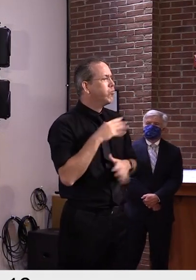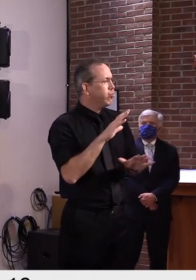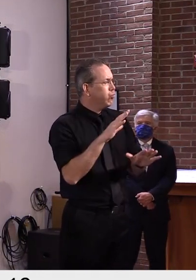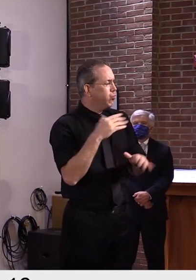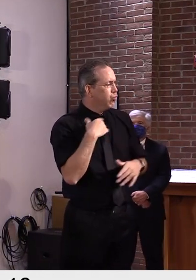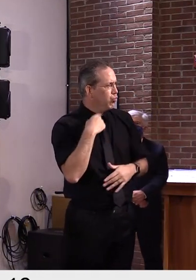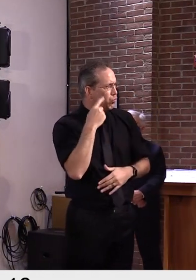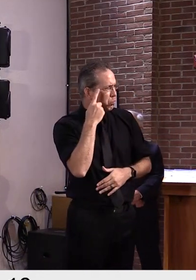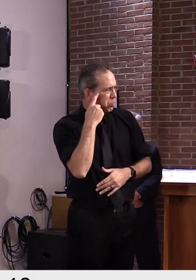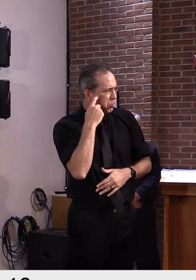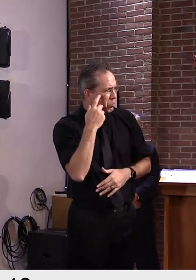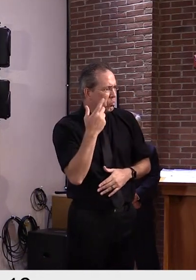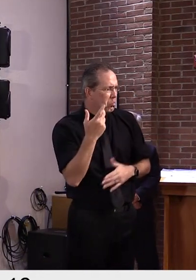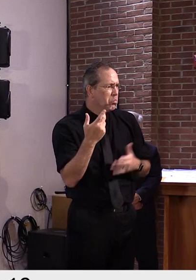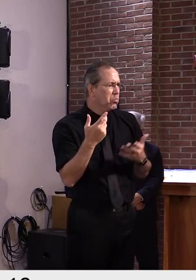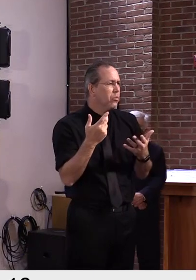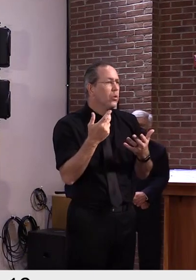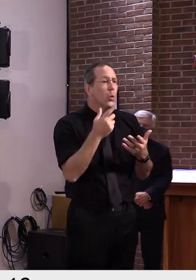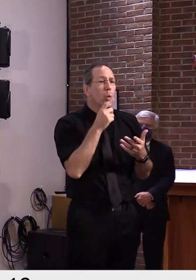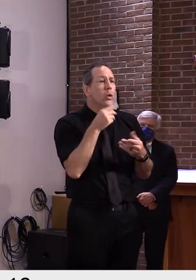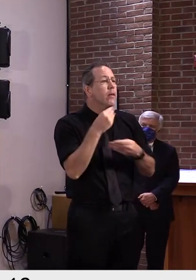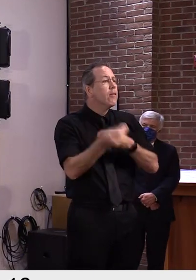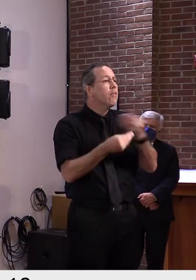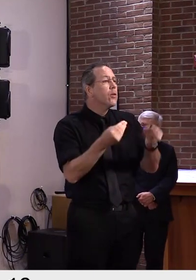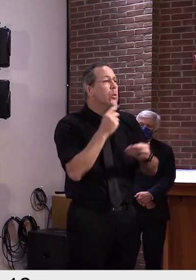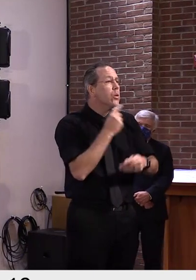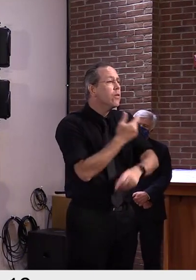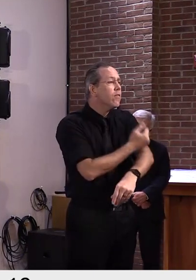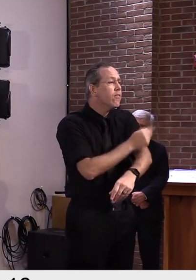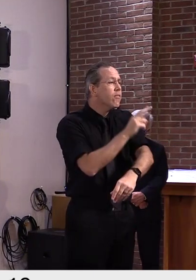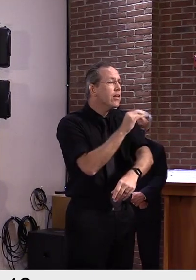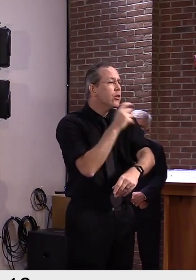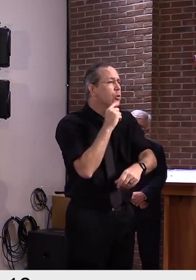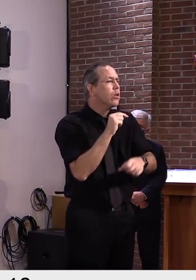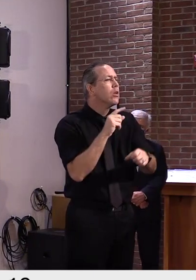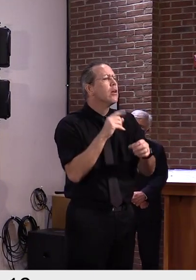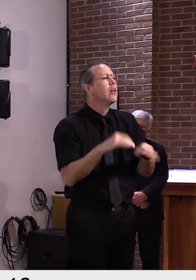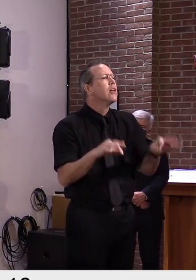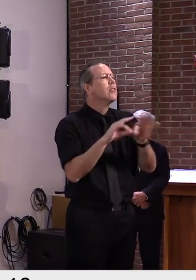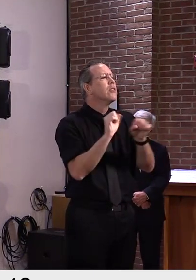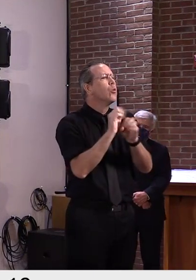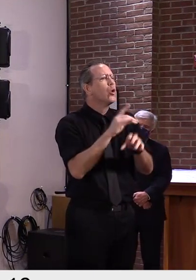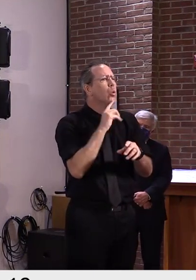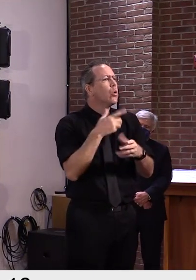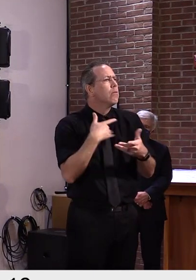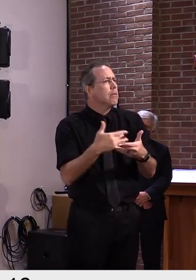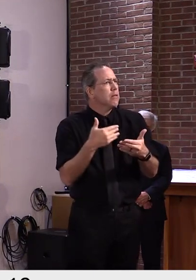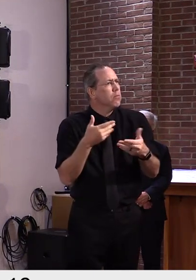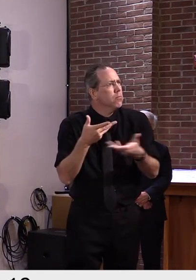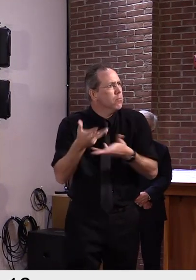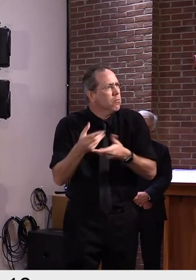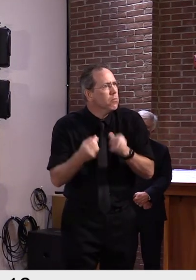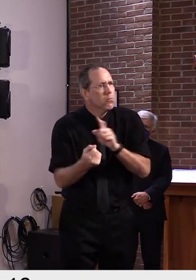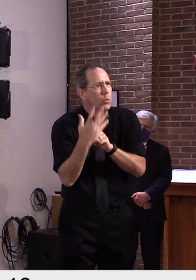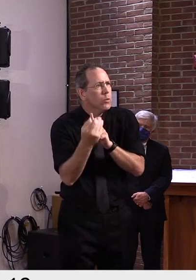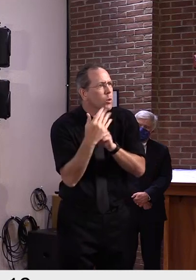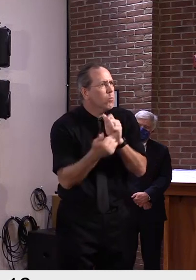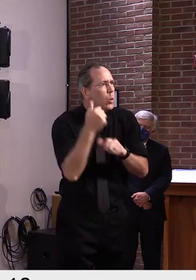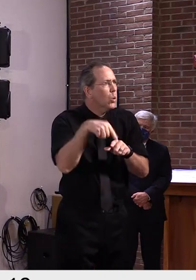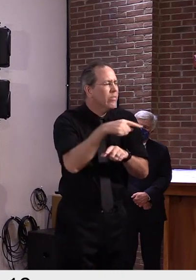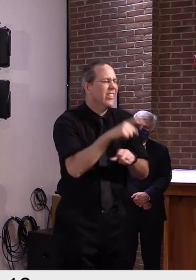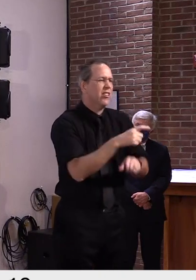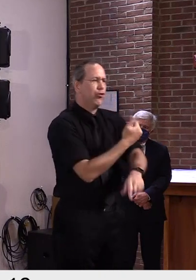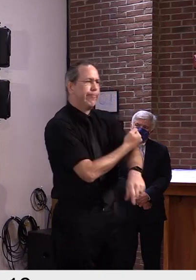will be those who work in the healthcare sector and those who we have traditionally considered in the most vulnerable